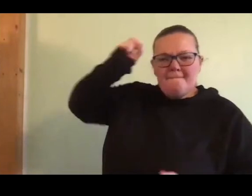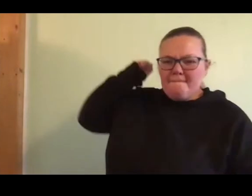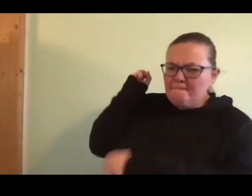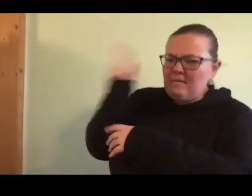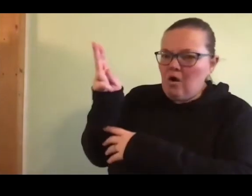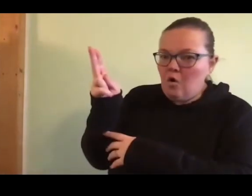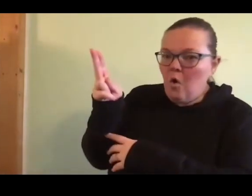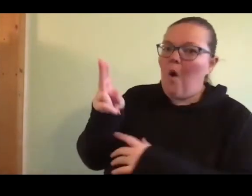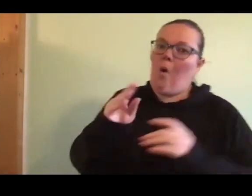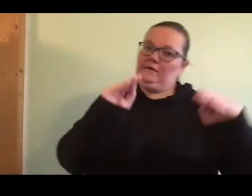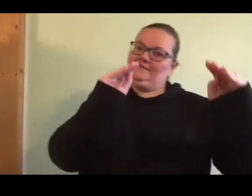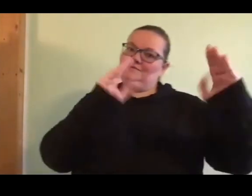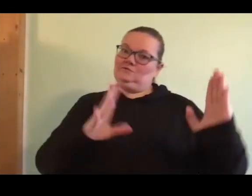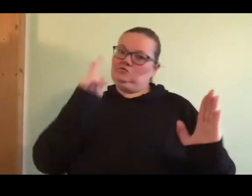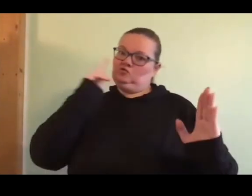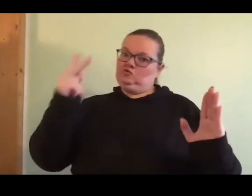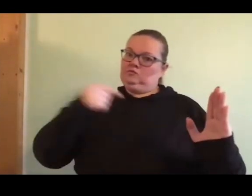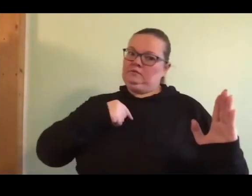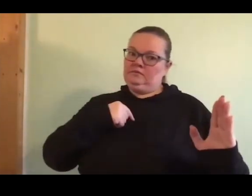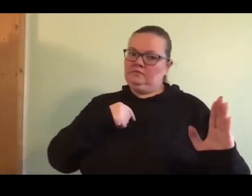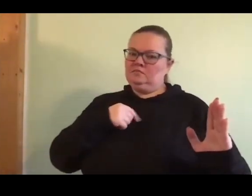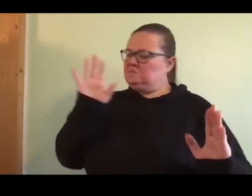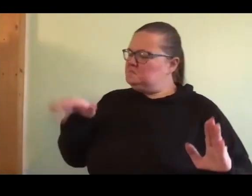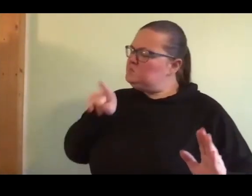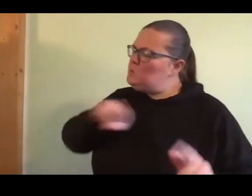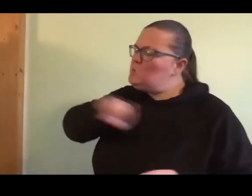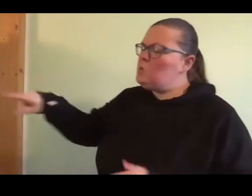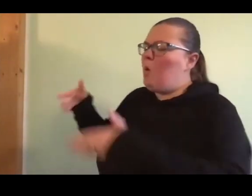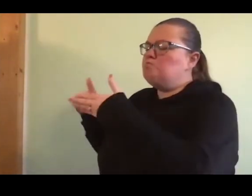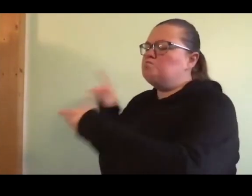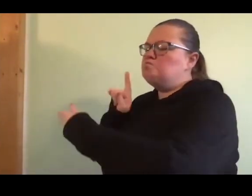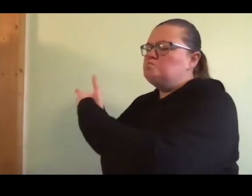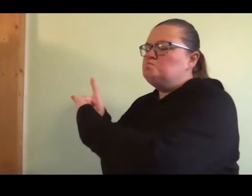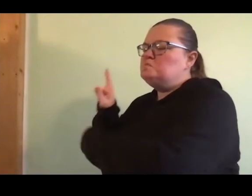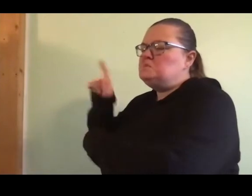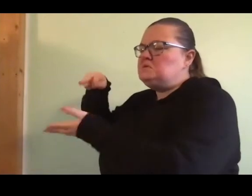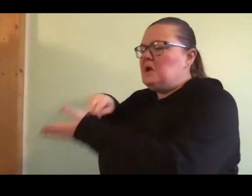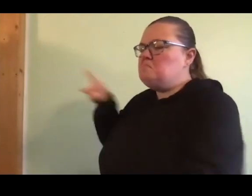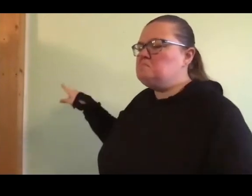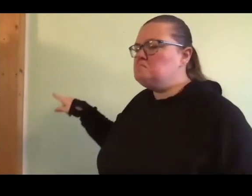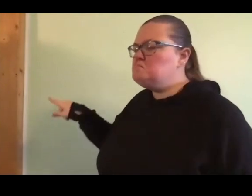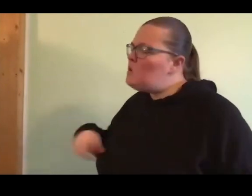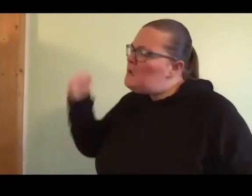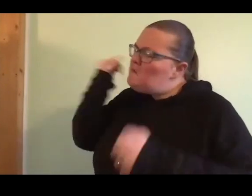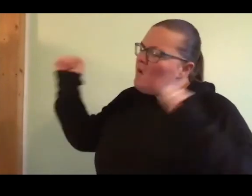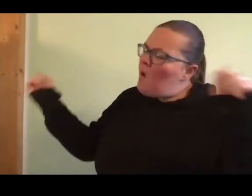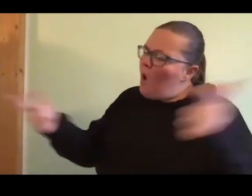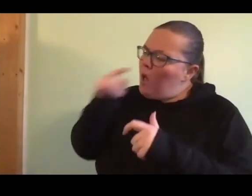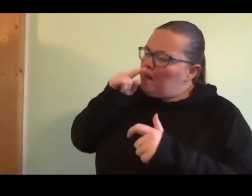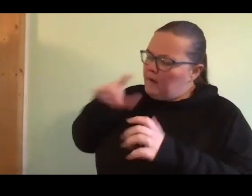When he sent me to stand by the wall, he said, What If Everybody Did That?